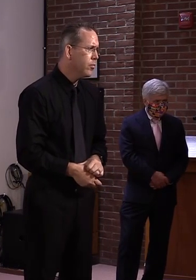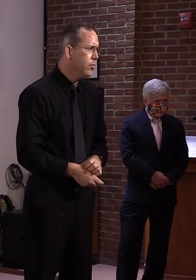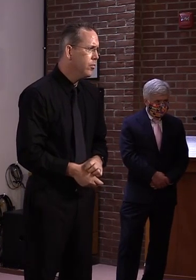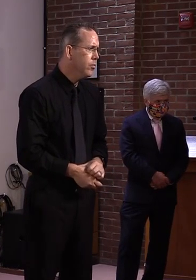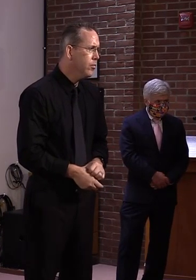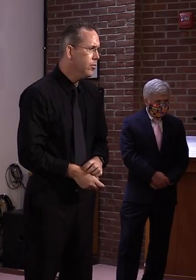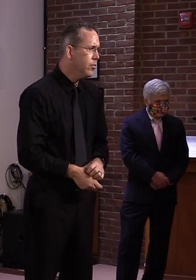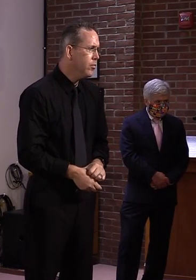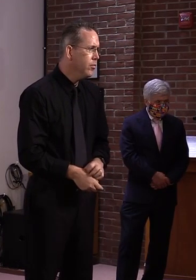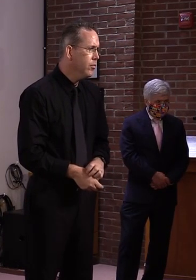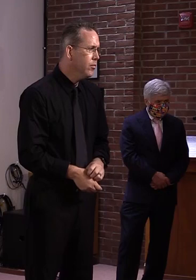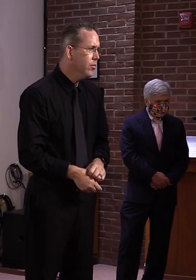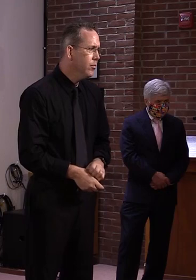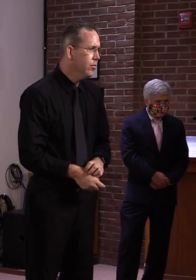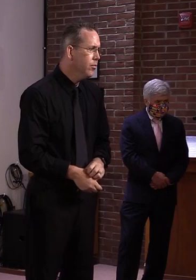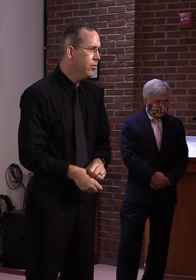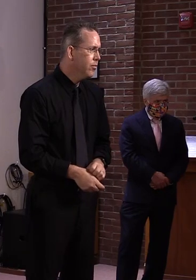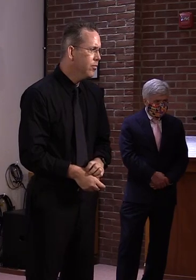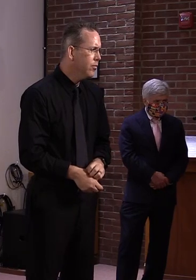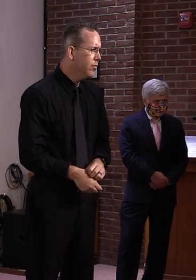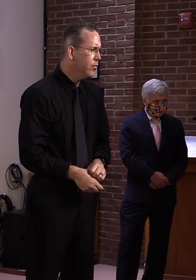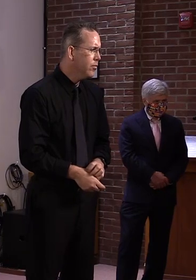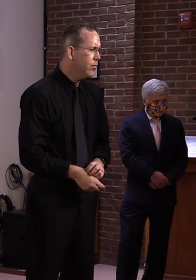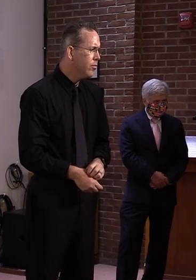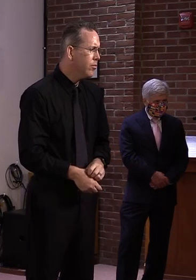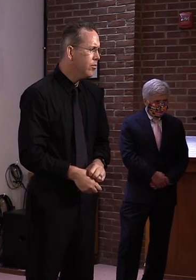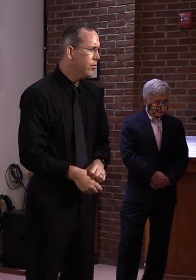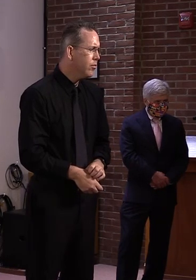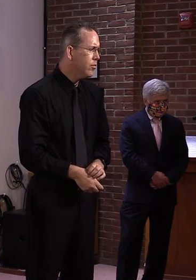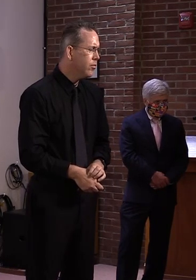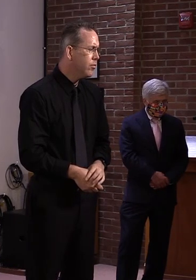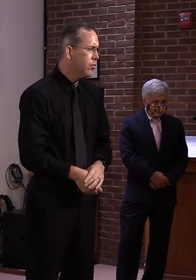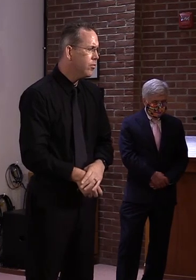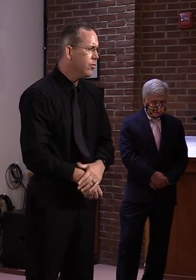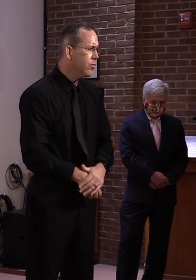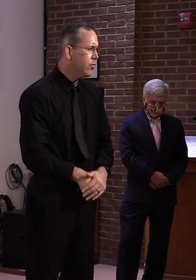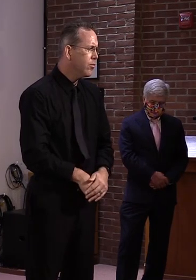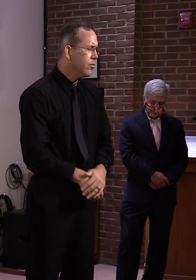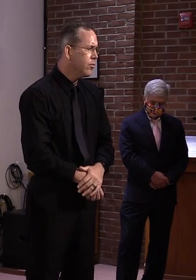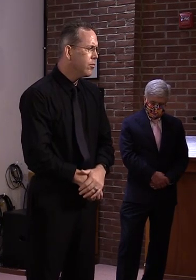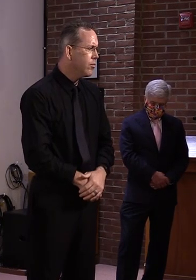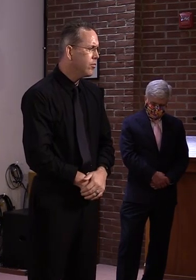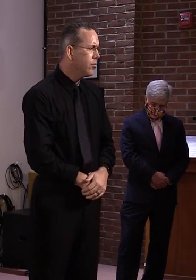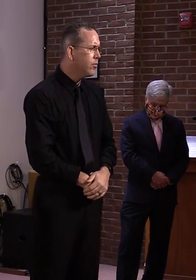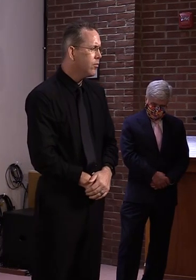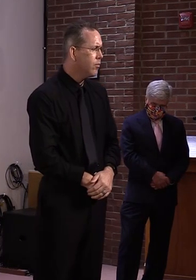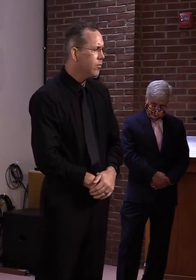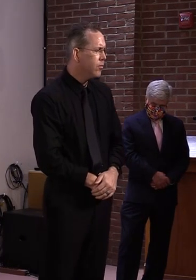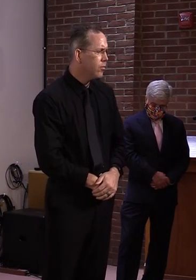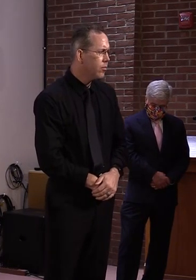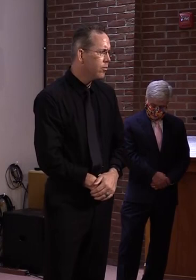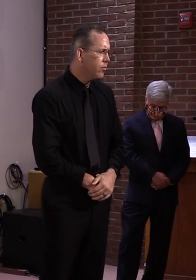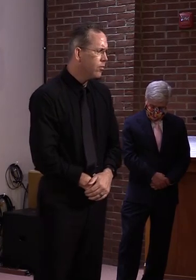regulations regarding the opening of